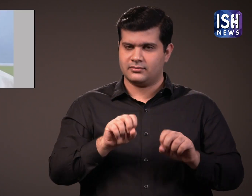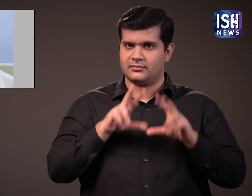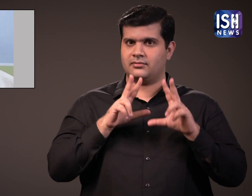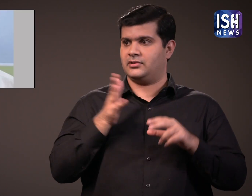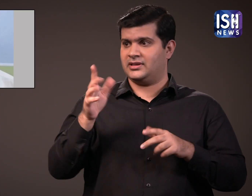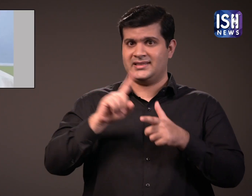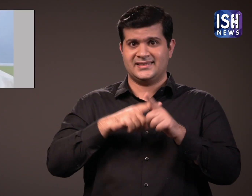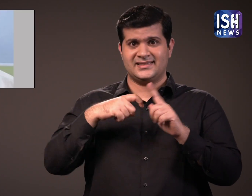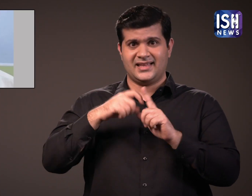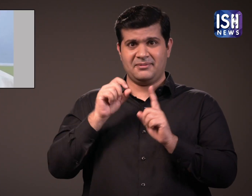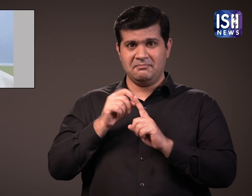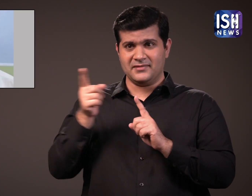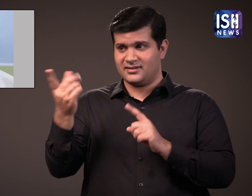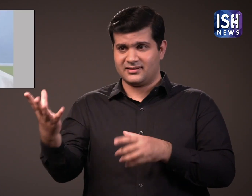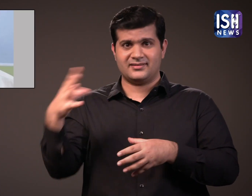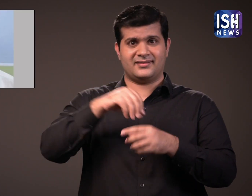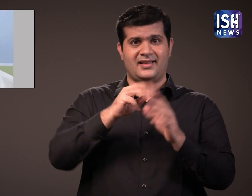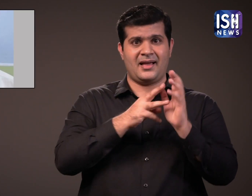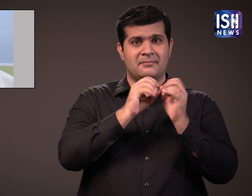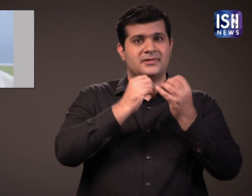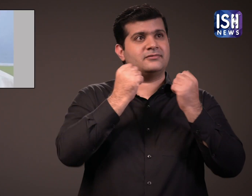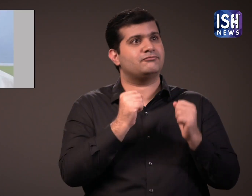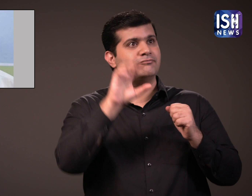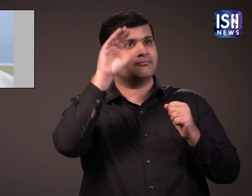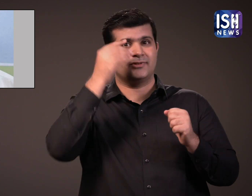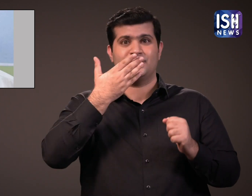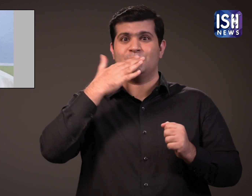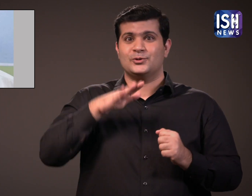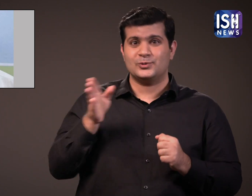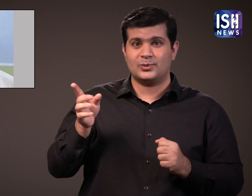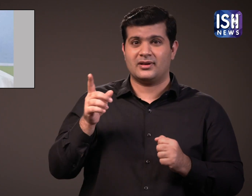Pradhan is the oldest student to take admission into the medical college.